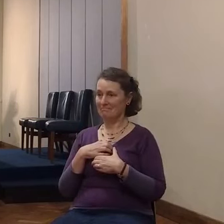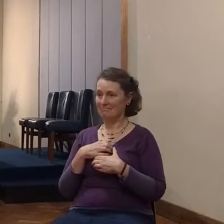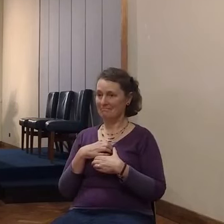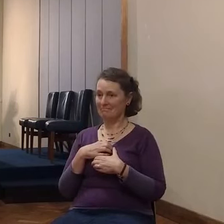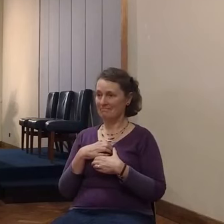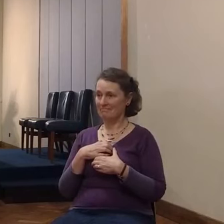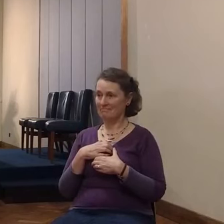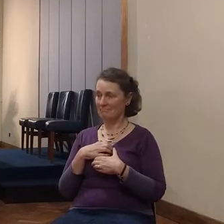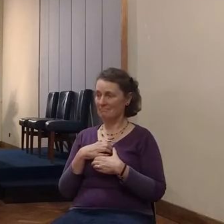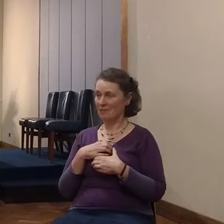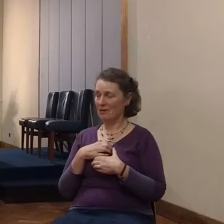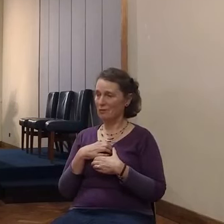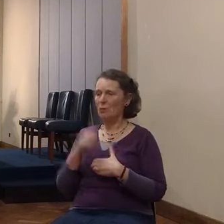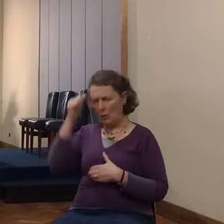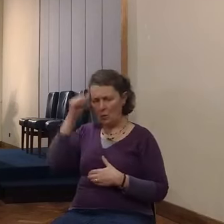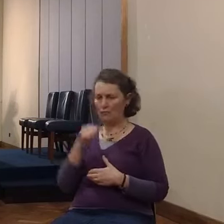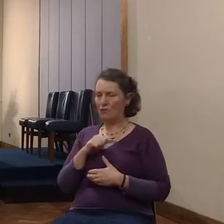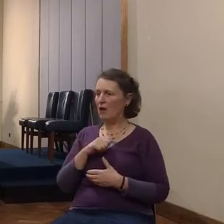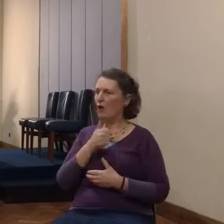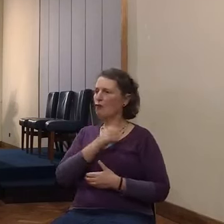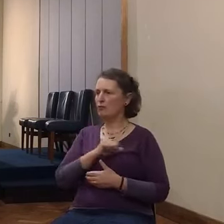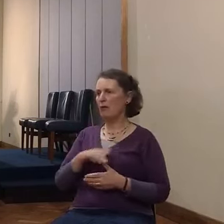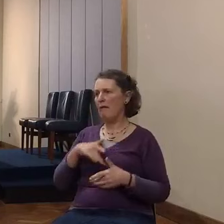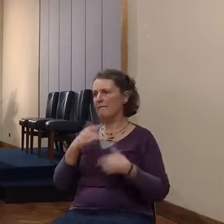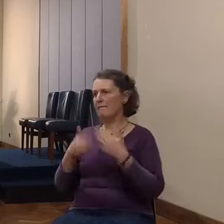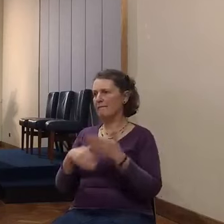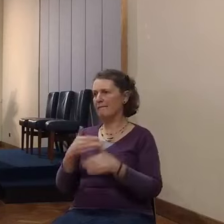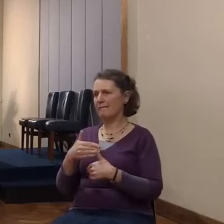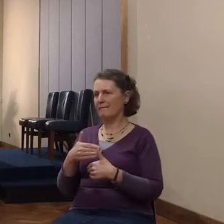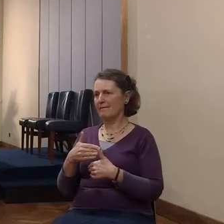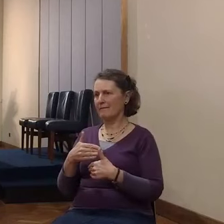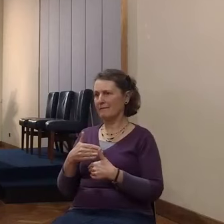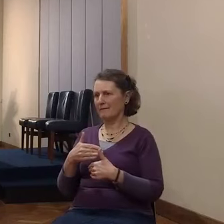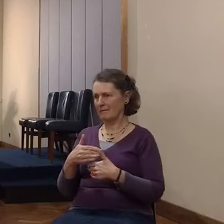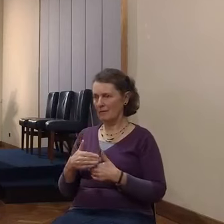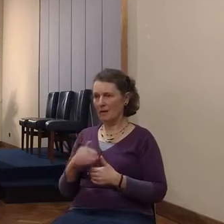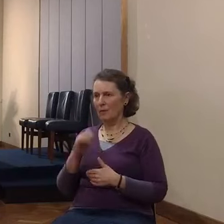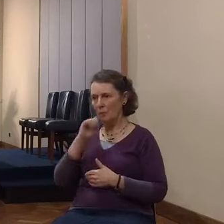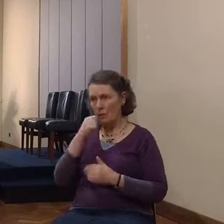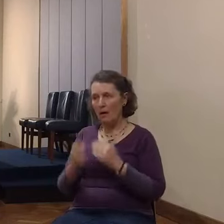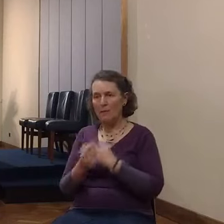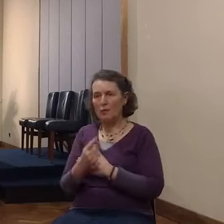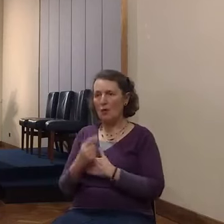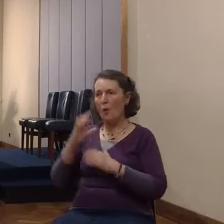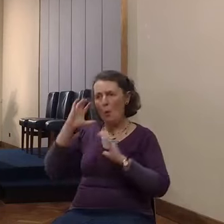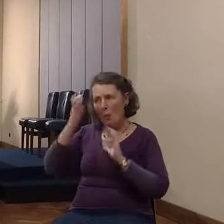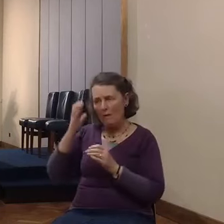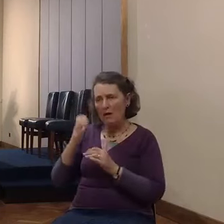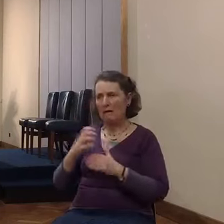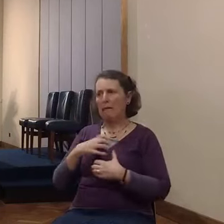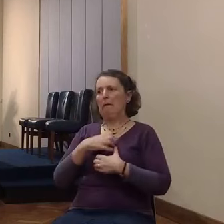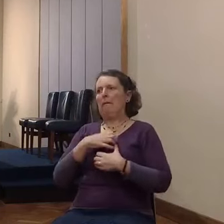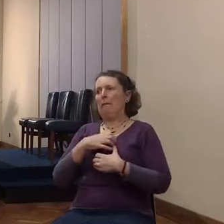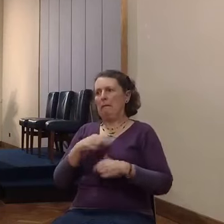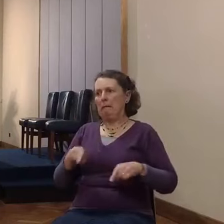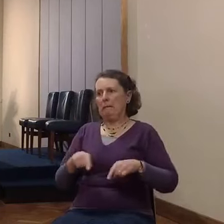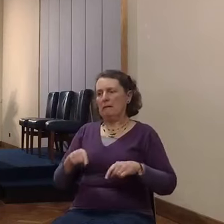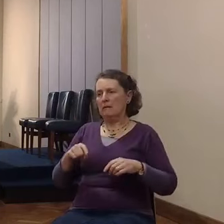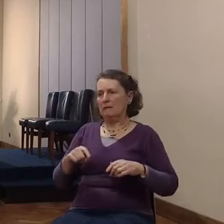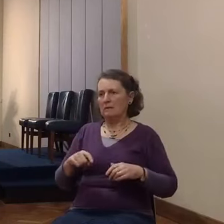the Christian walk. We'll all be worried, and alarmed, and concerned, and sometimes confused.